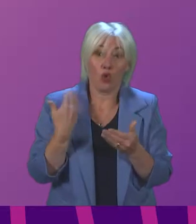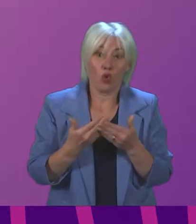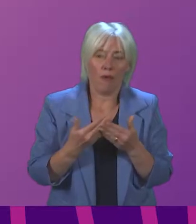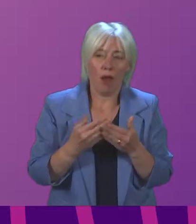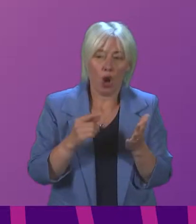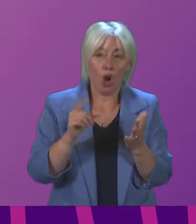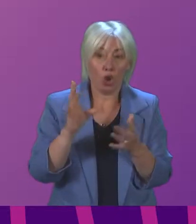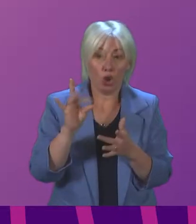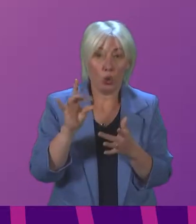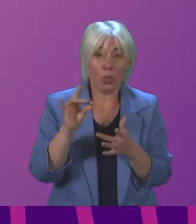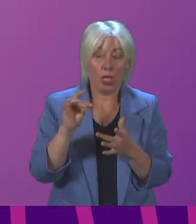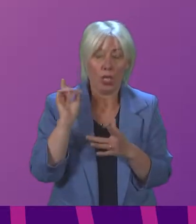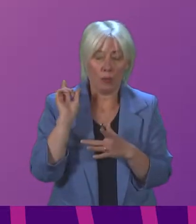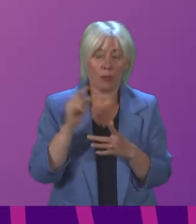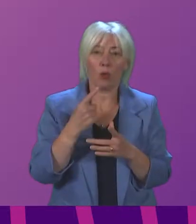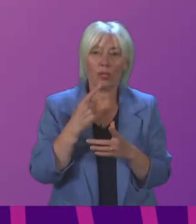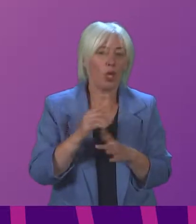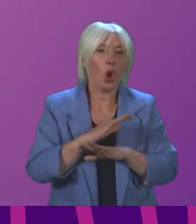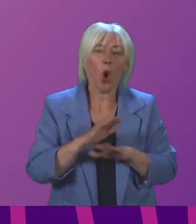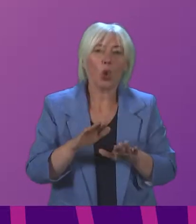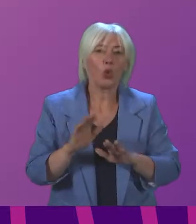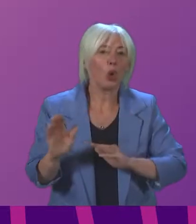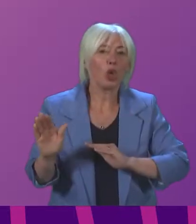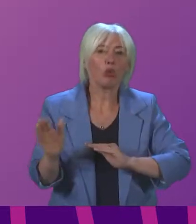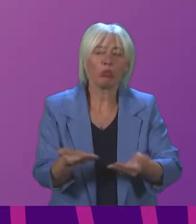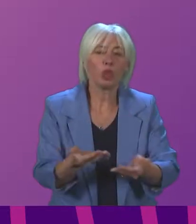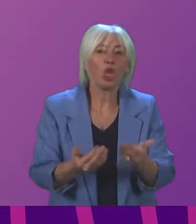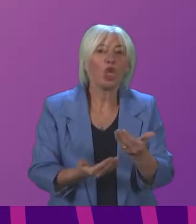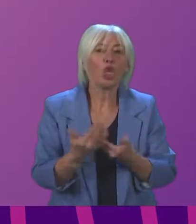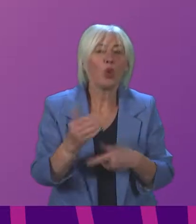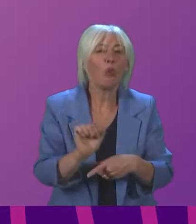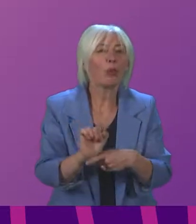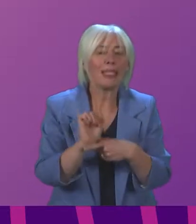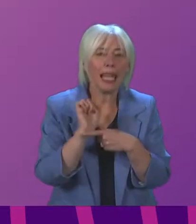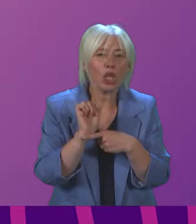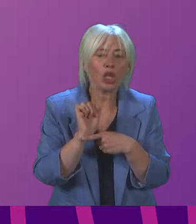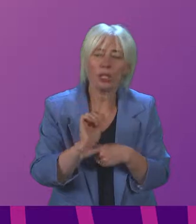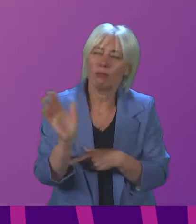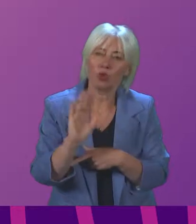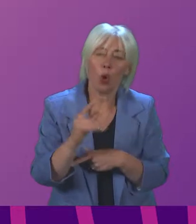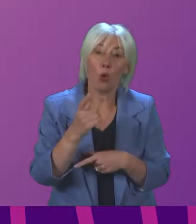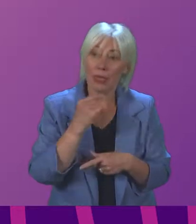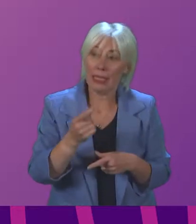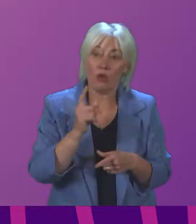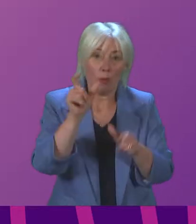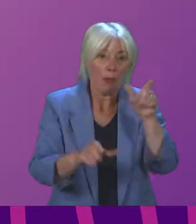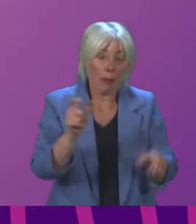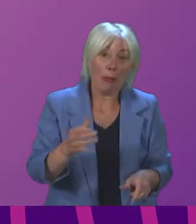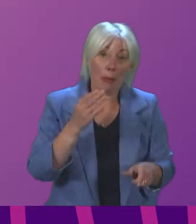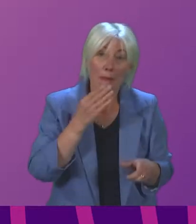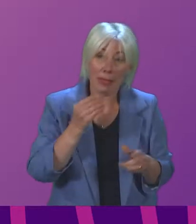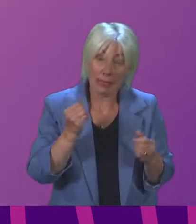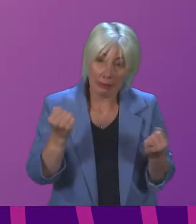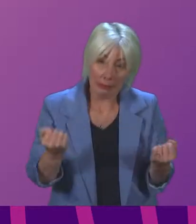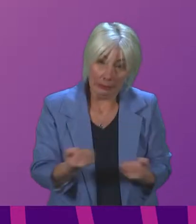on Tuesday, that rather than introducing new protections, we are asking people to significantly step up and increase compliance